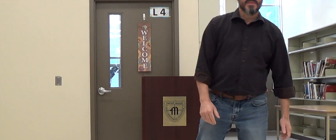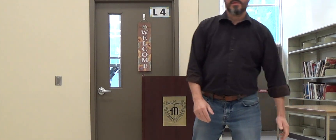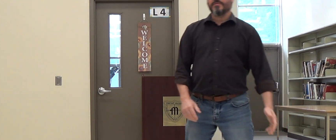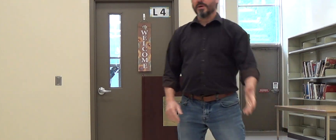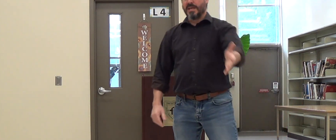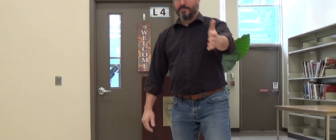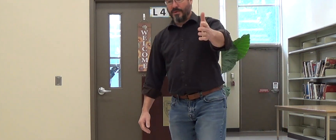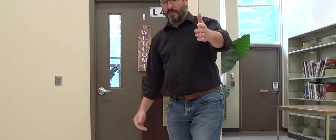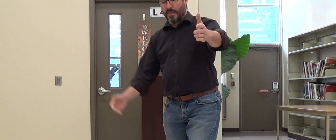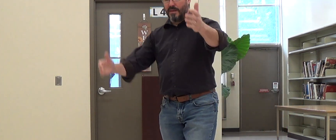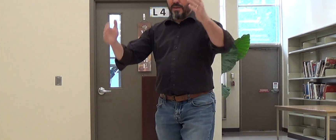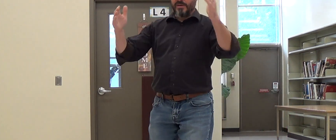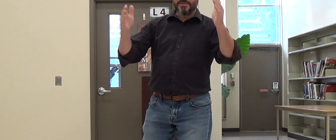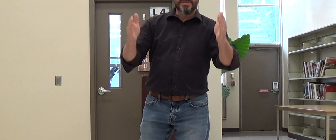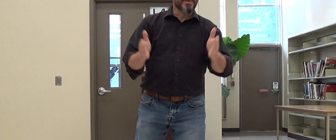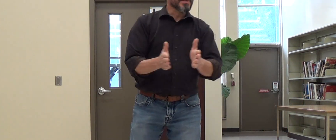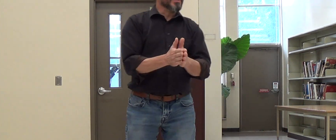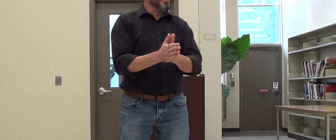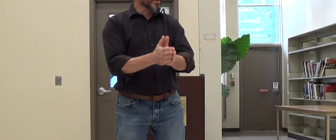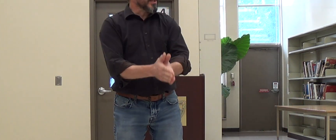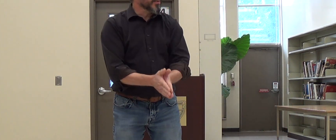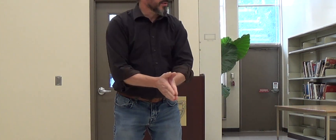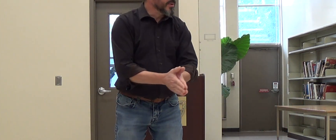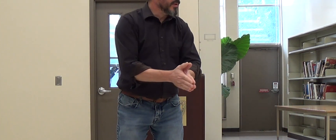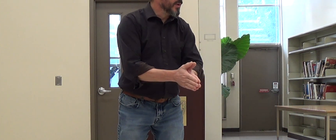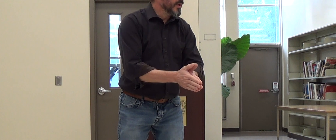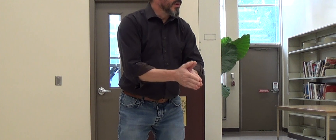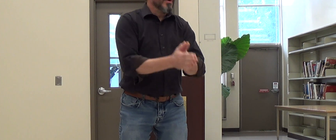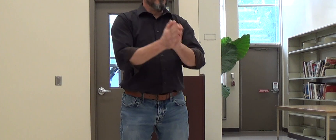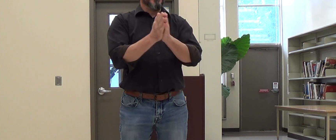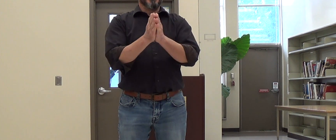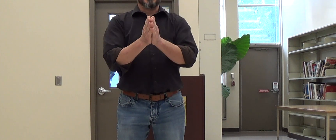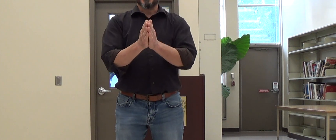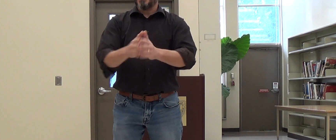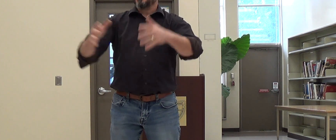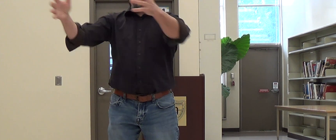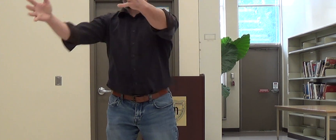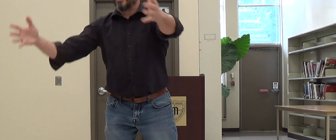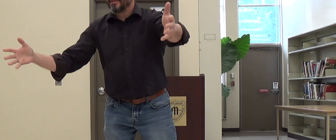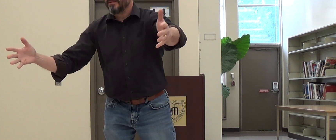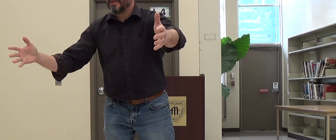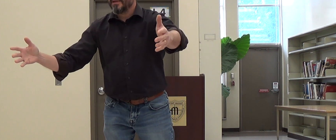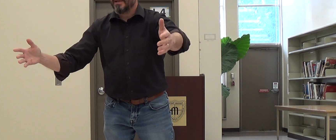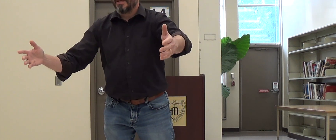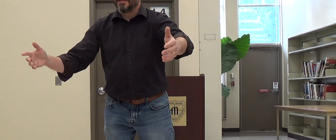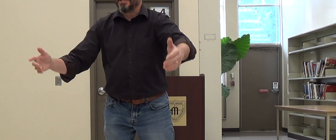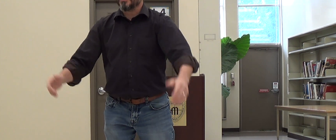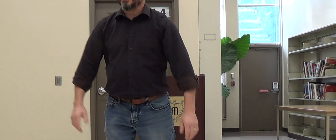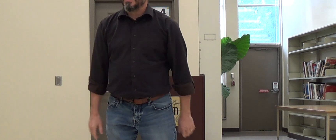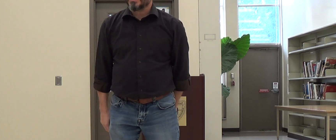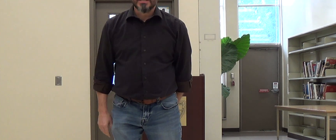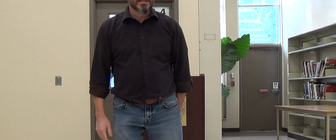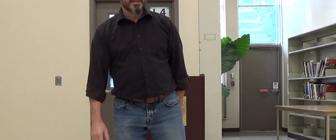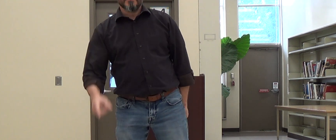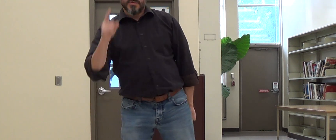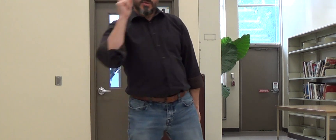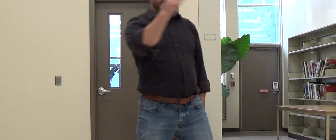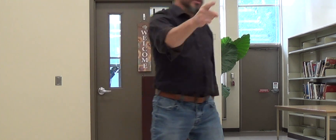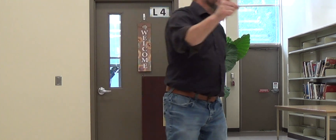For example, you have situations in grade school where you'll get a child who acts up. The teacher says, you keep